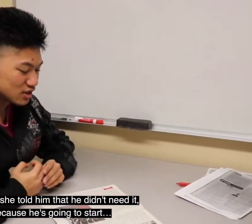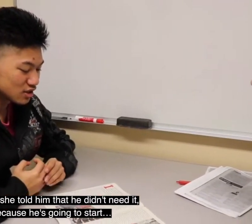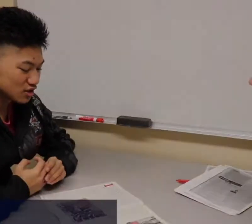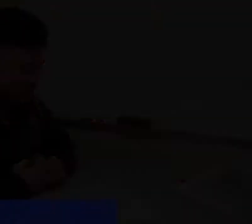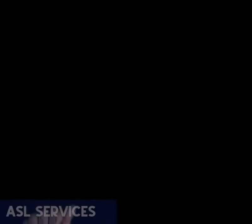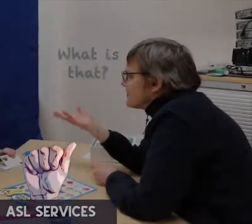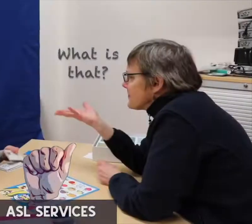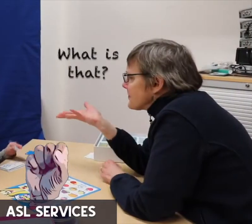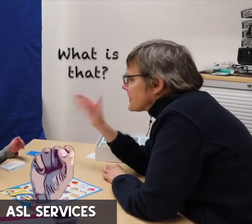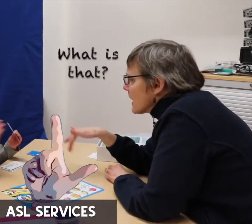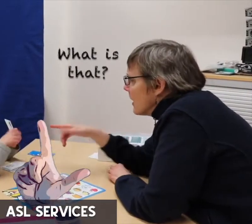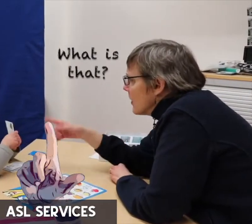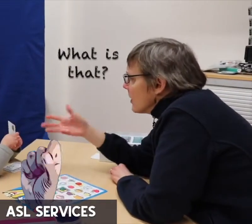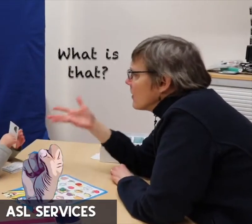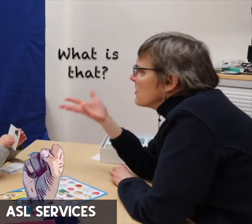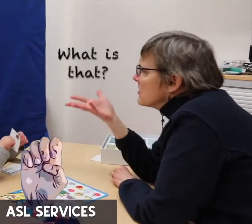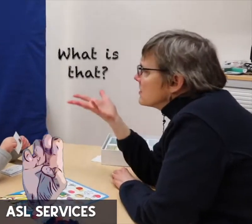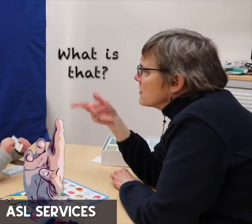because he was kind of stuck.